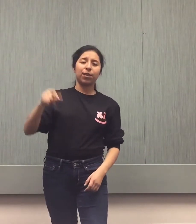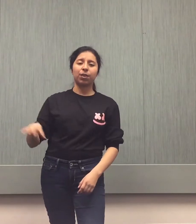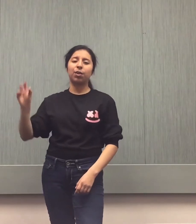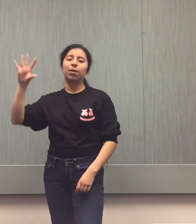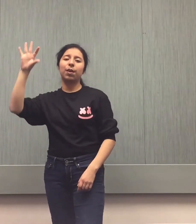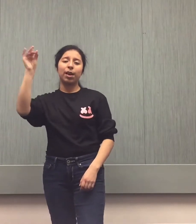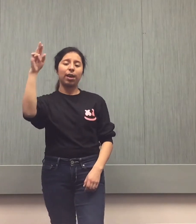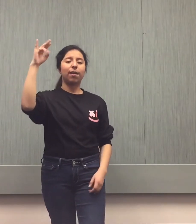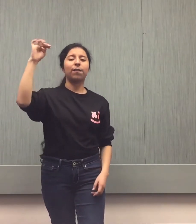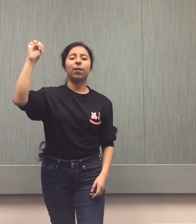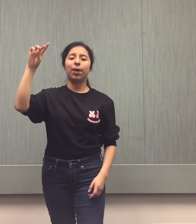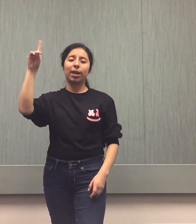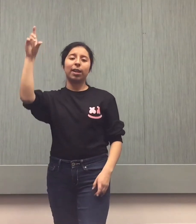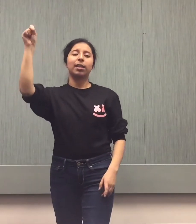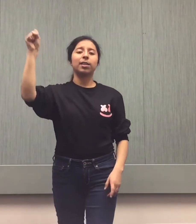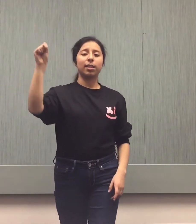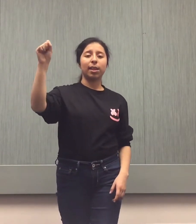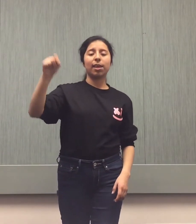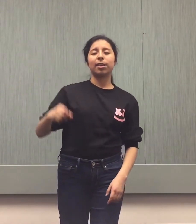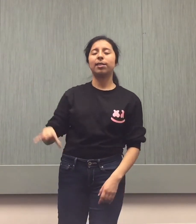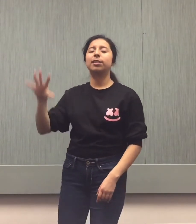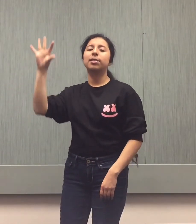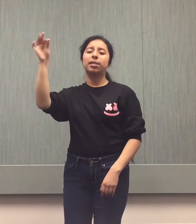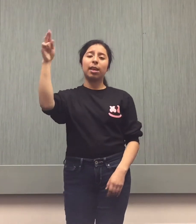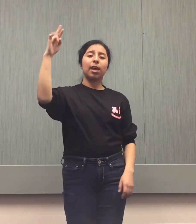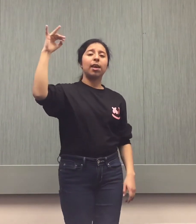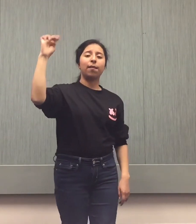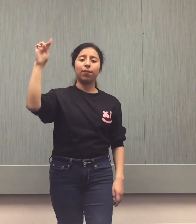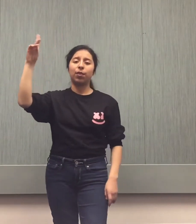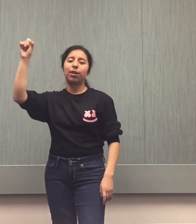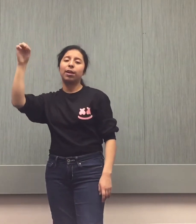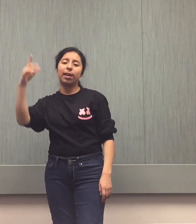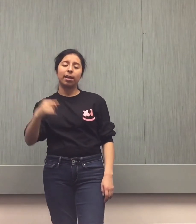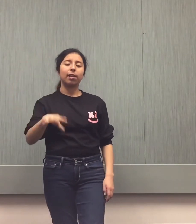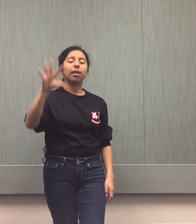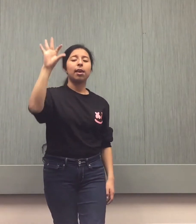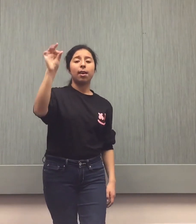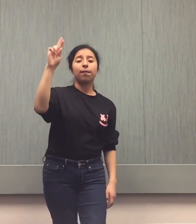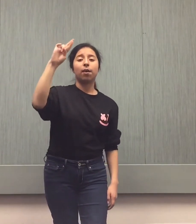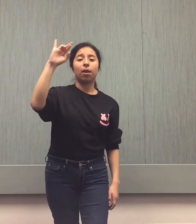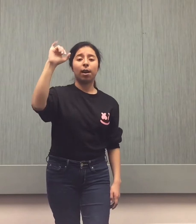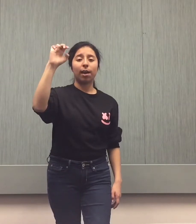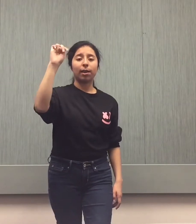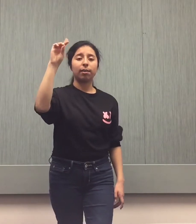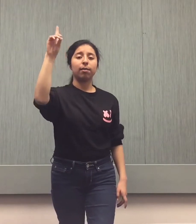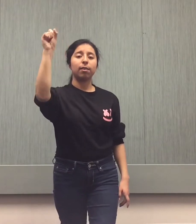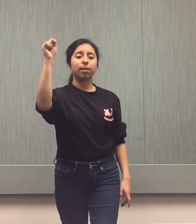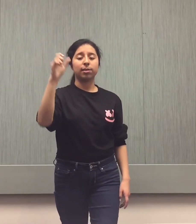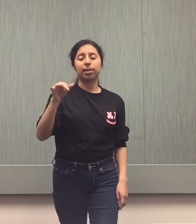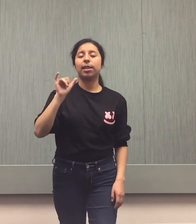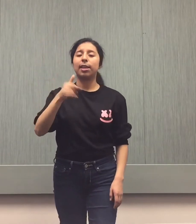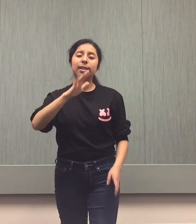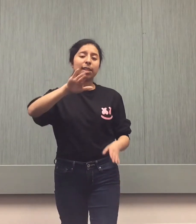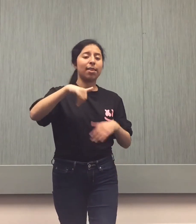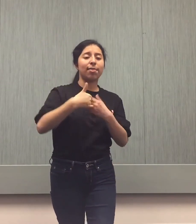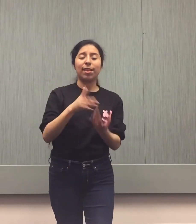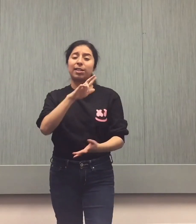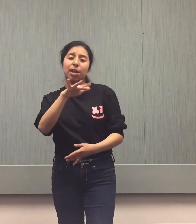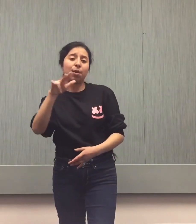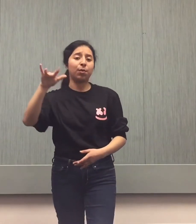F-R-I-N-D-S F-R-I-N-D-S F-R-I-N-D-S That's how